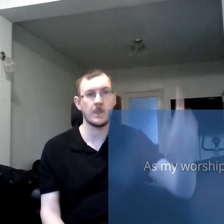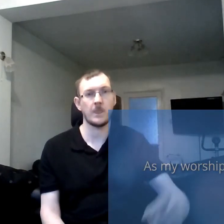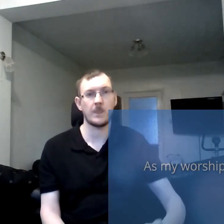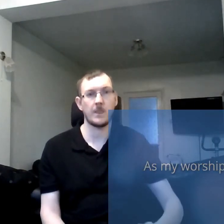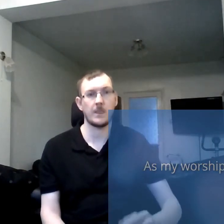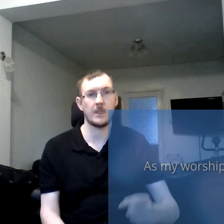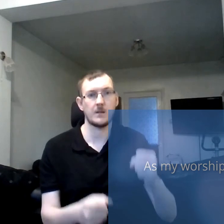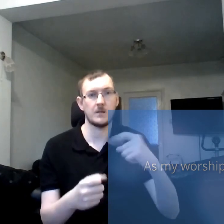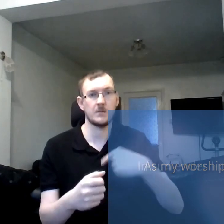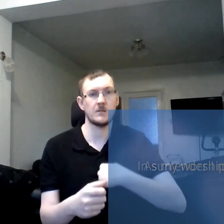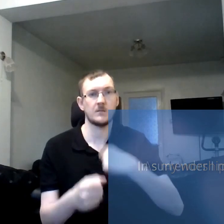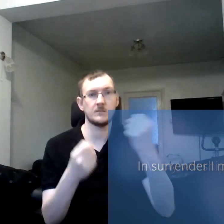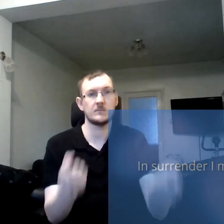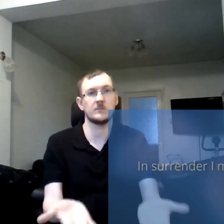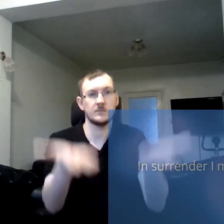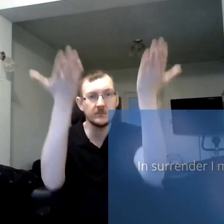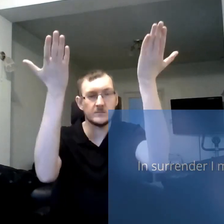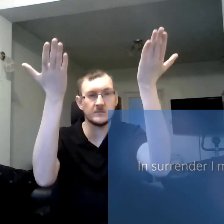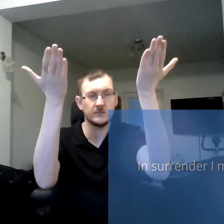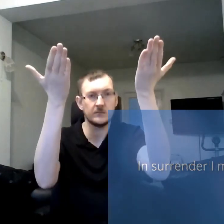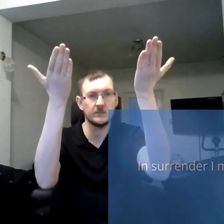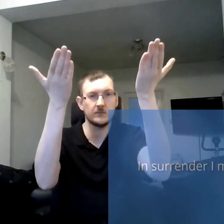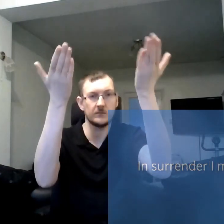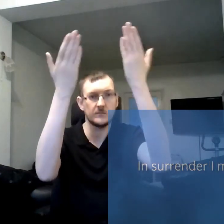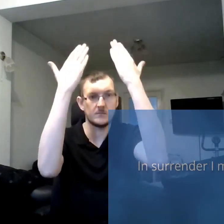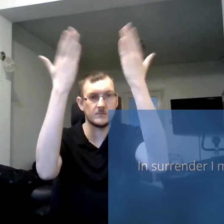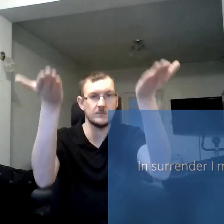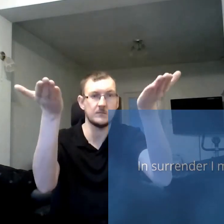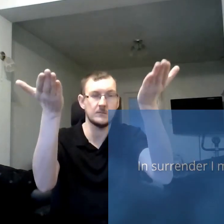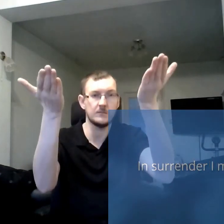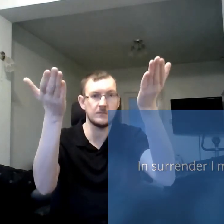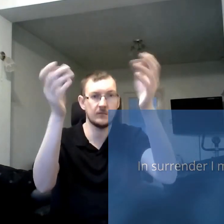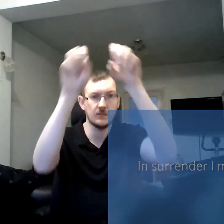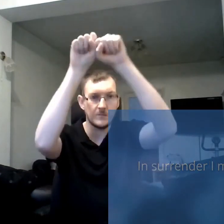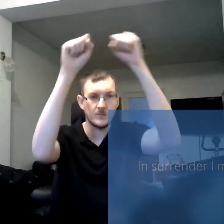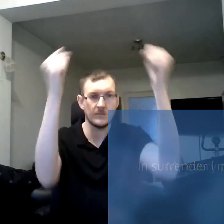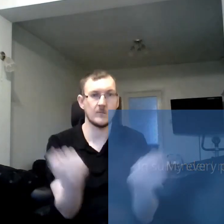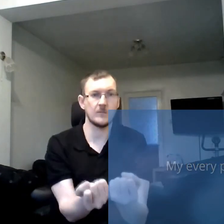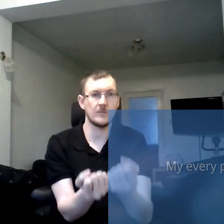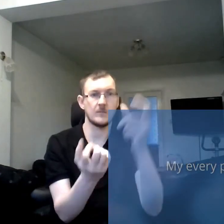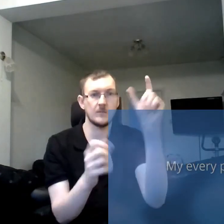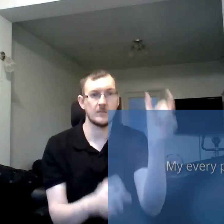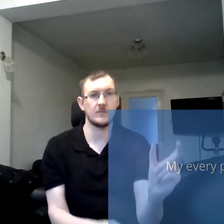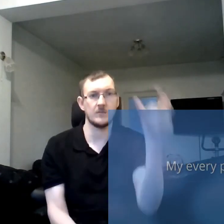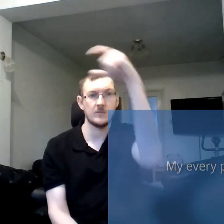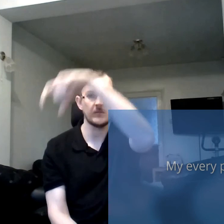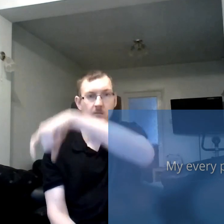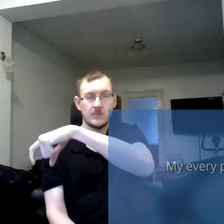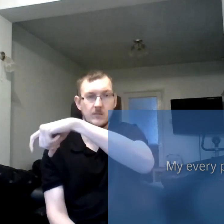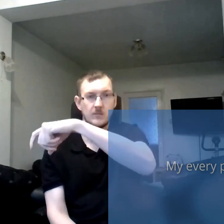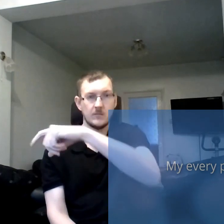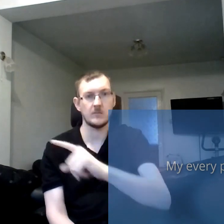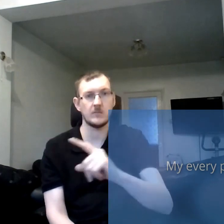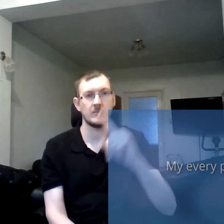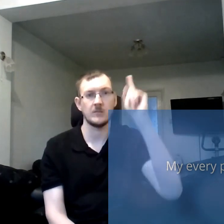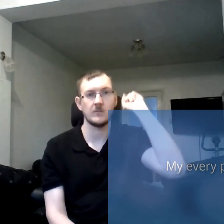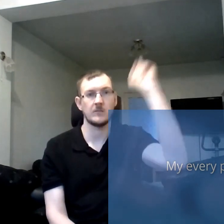in surrender i must give my every part lord